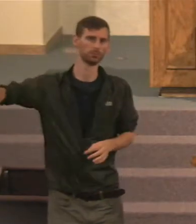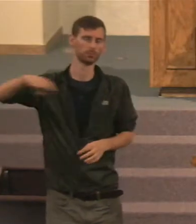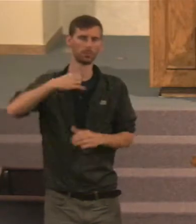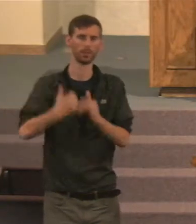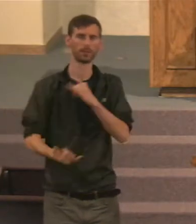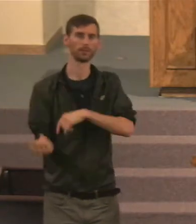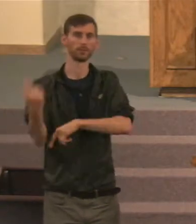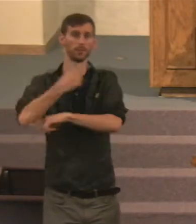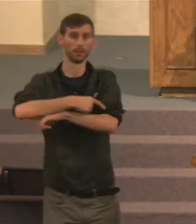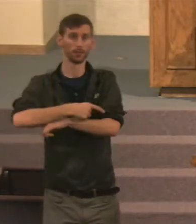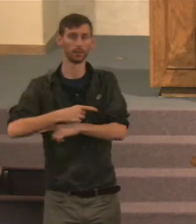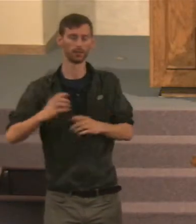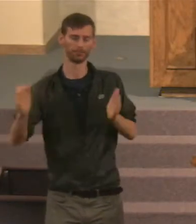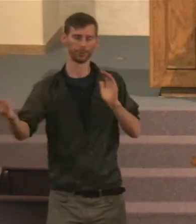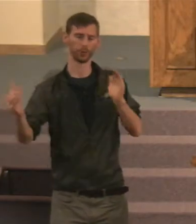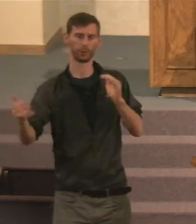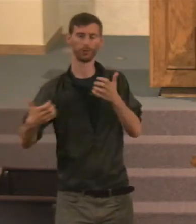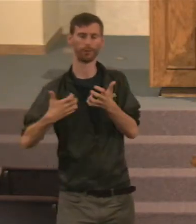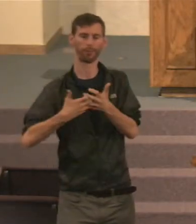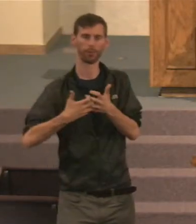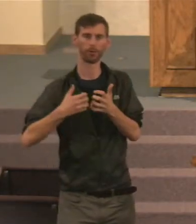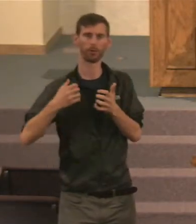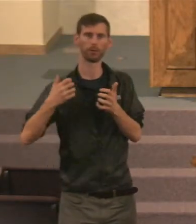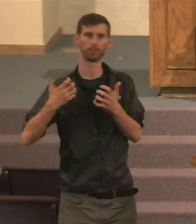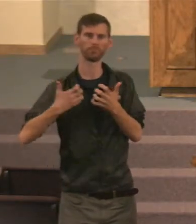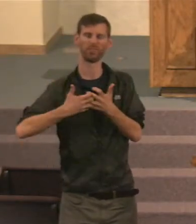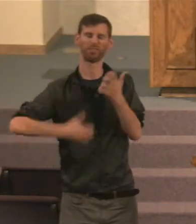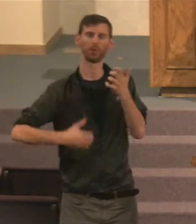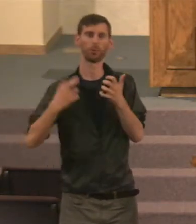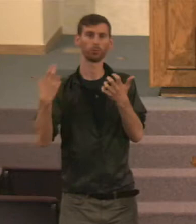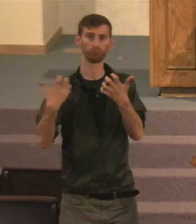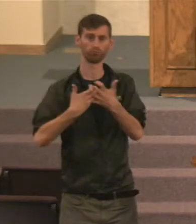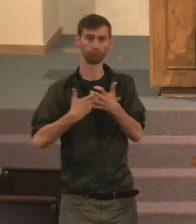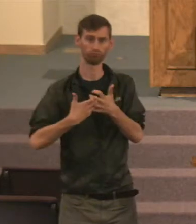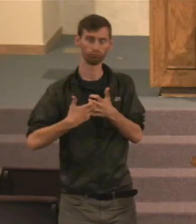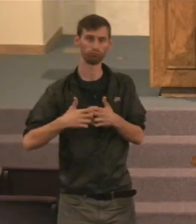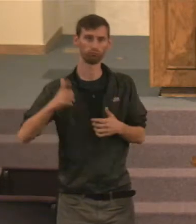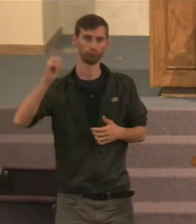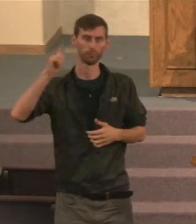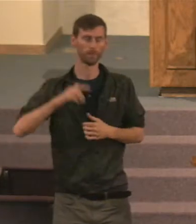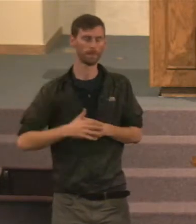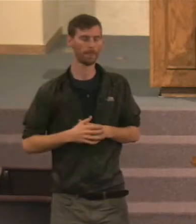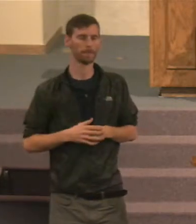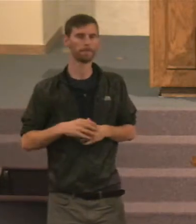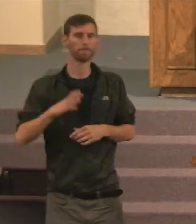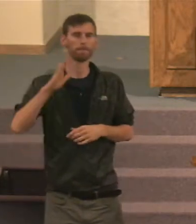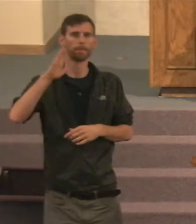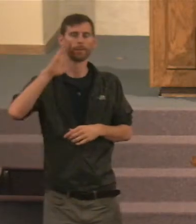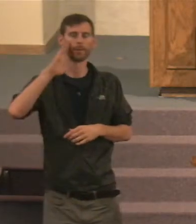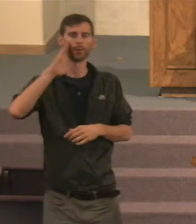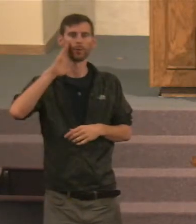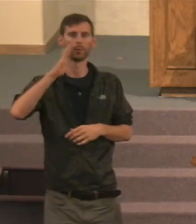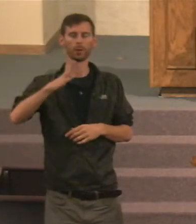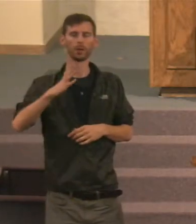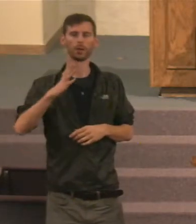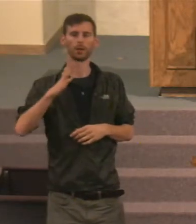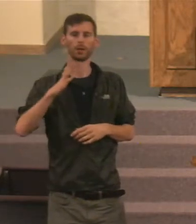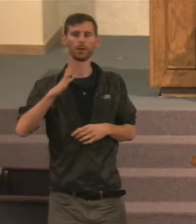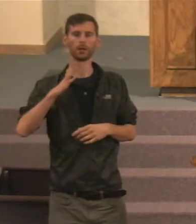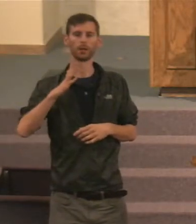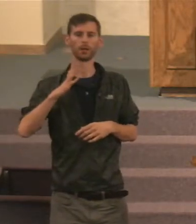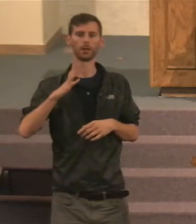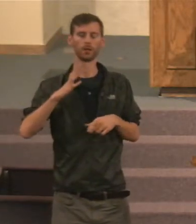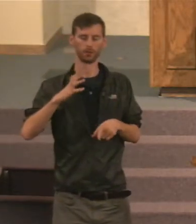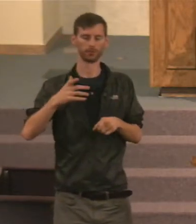what all, He's going to be talking about, He's going to come to that conclusion, About, We need to